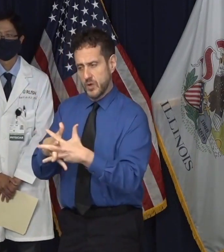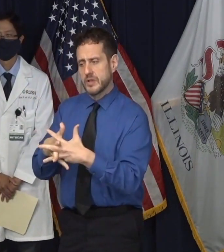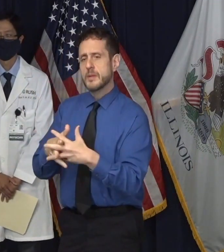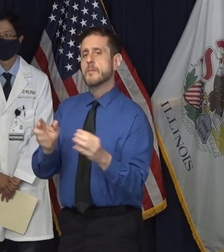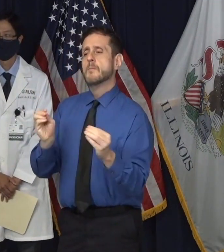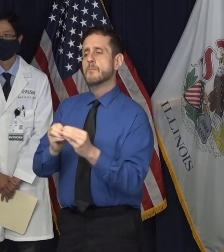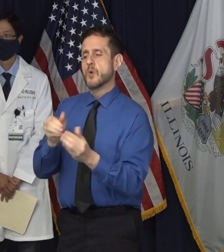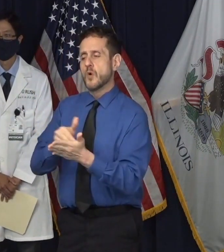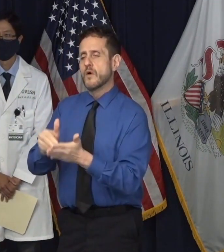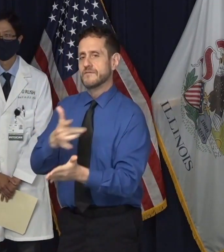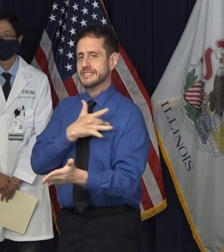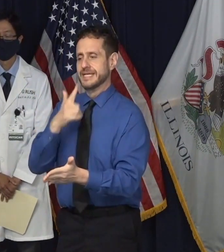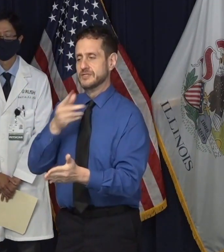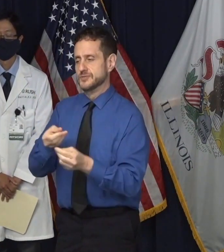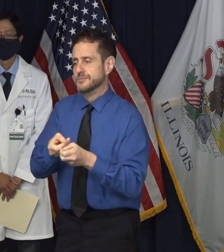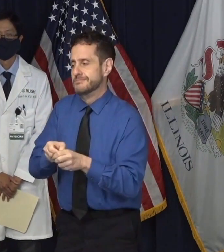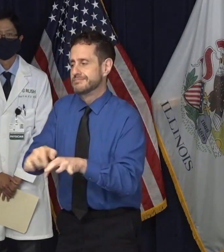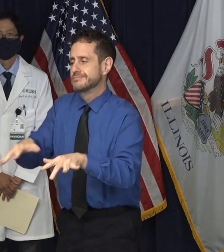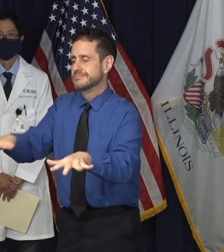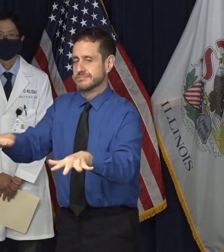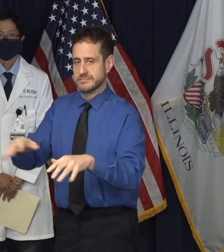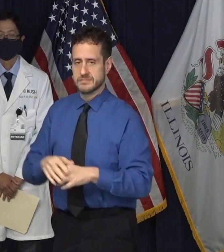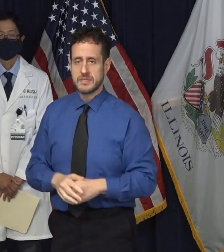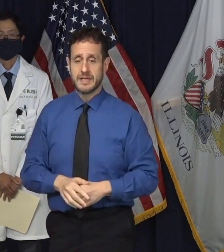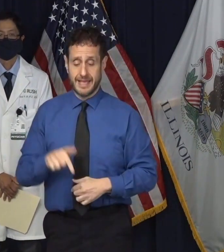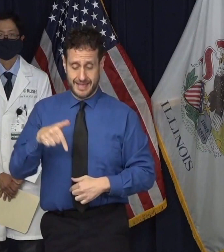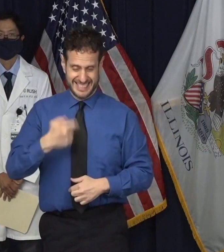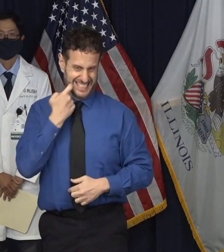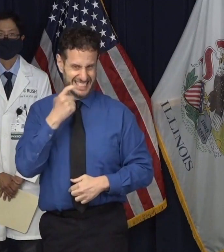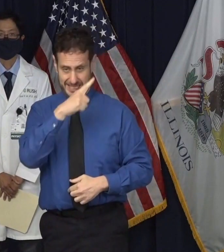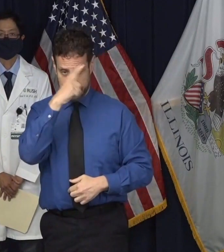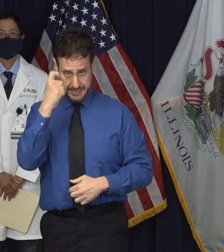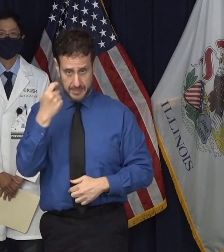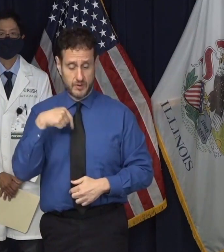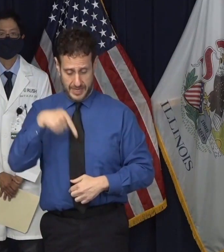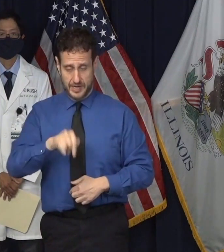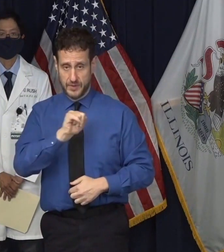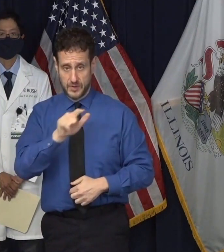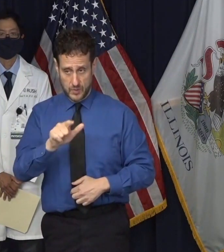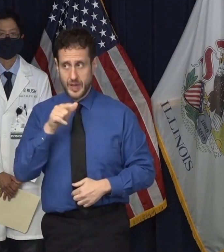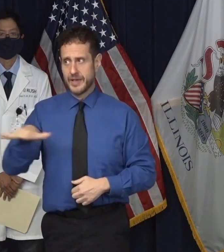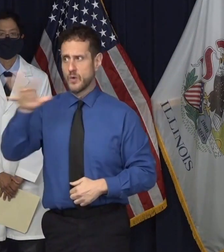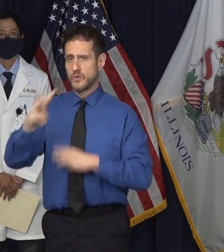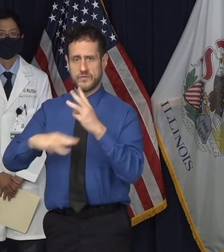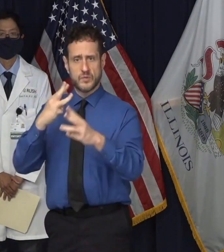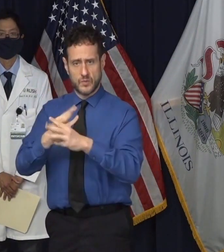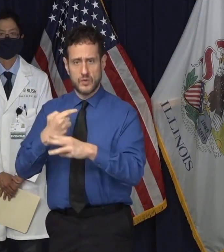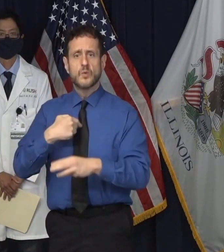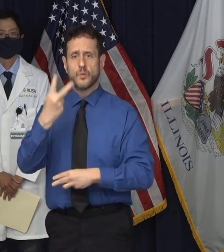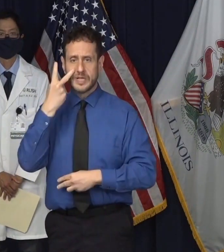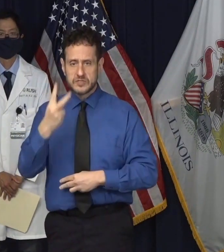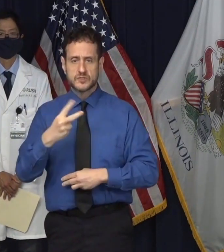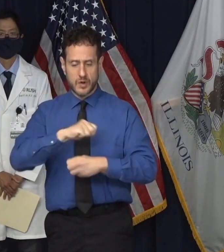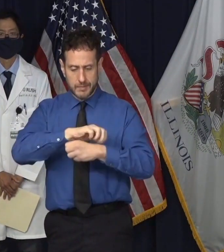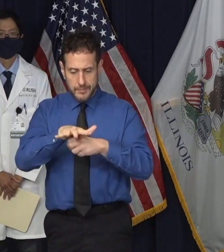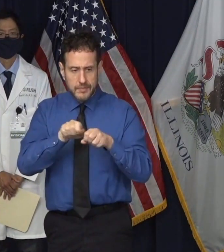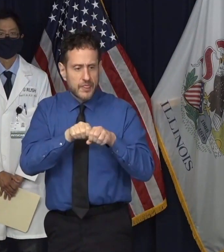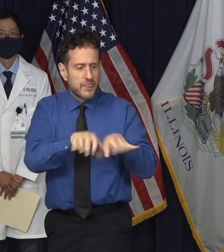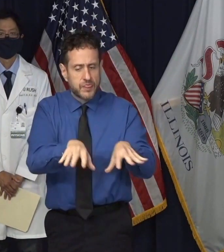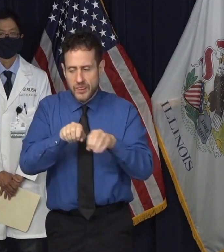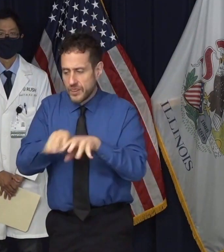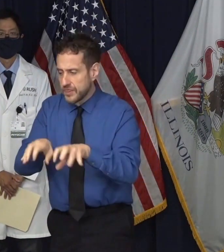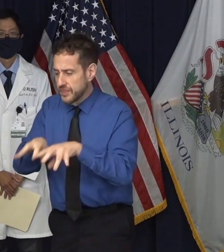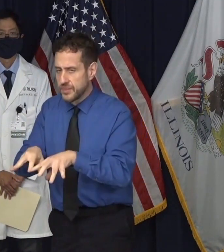the summer, we saw outbreaks across Illinois and the world tied to a variety of youth sports leagues.